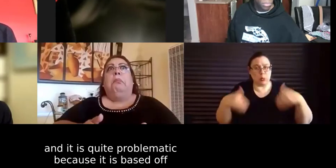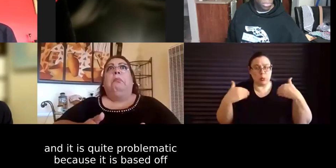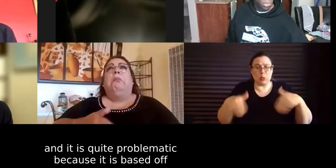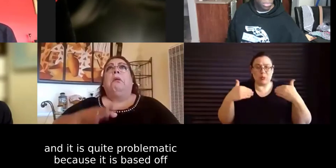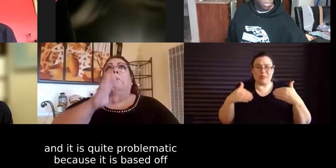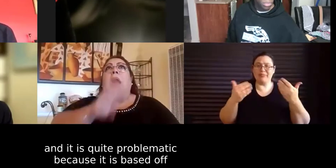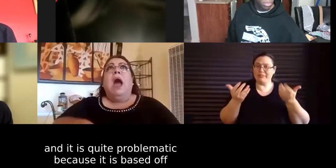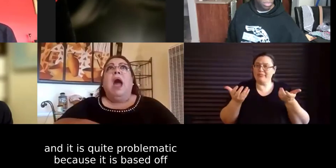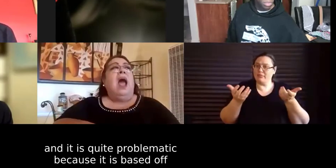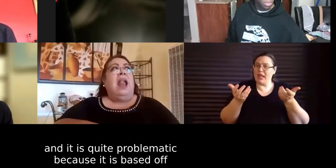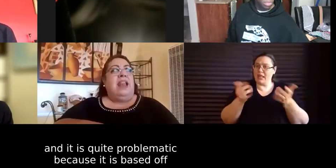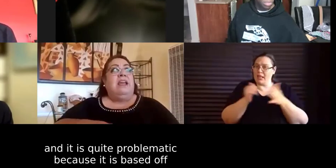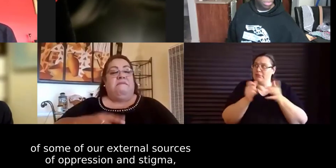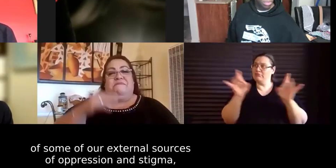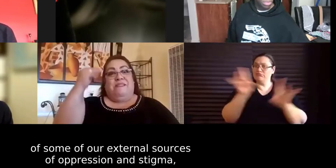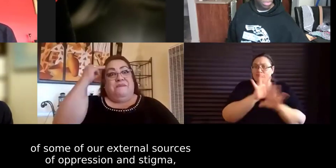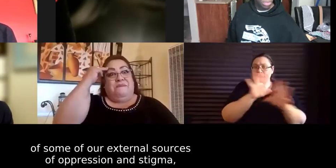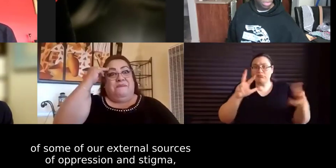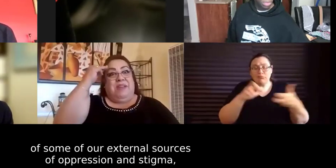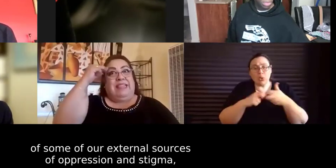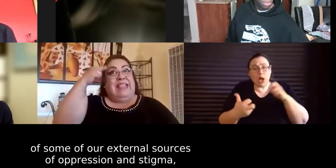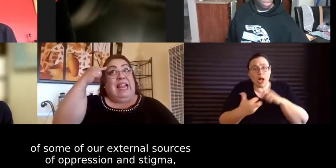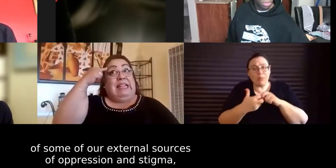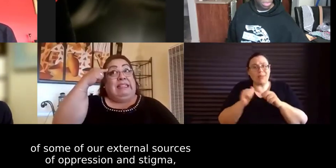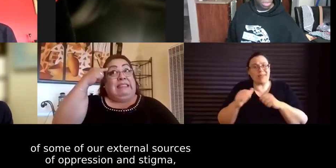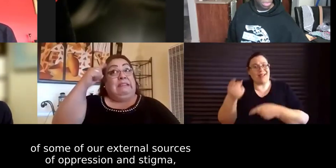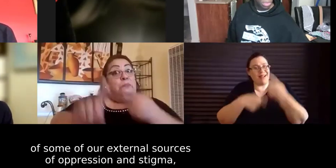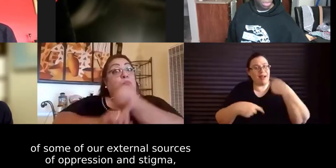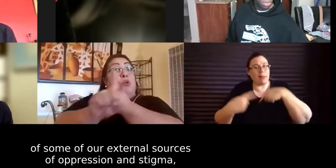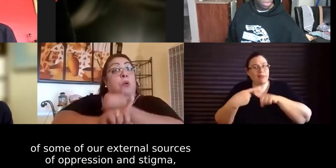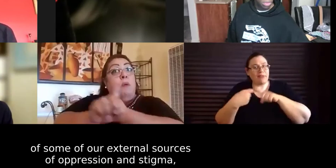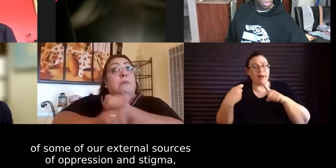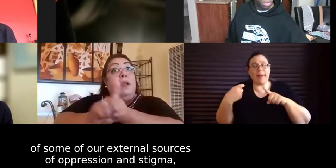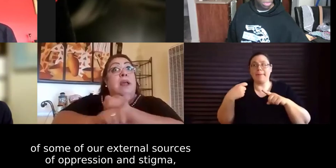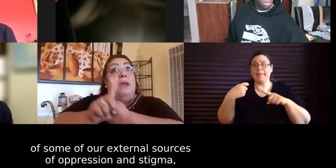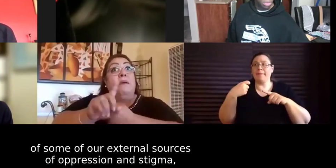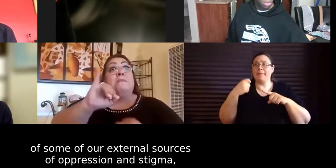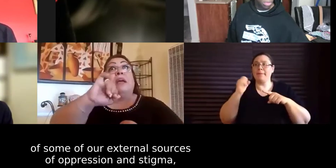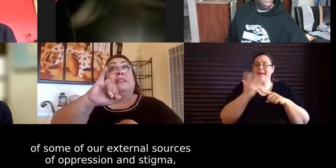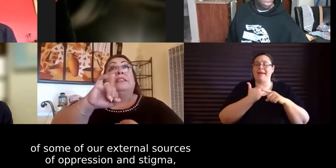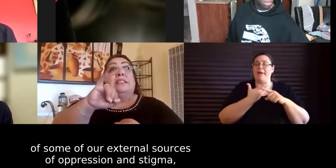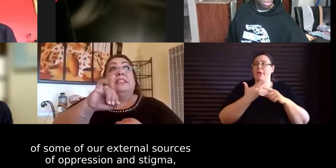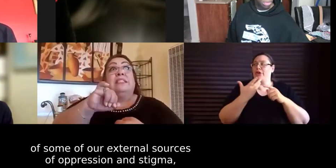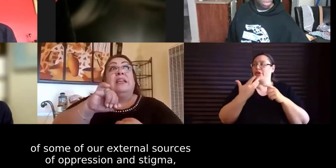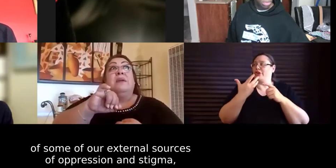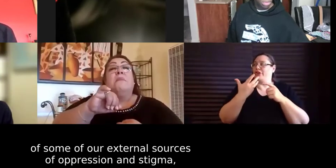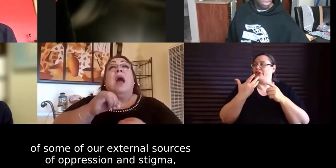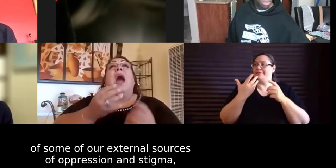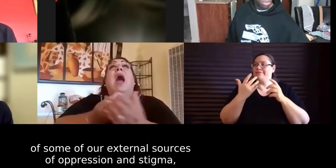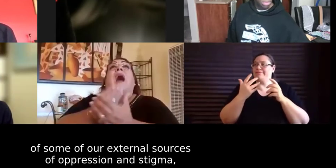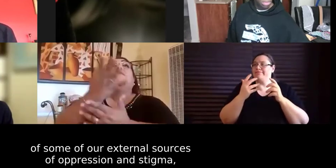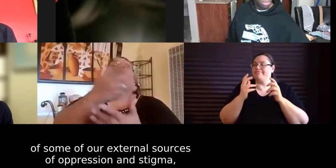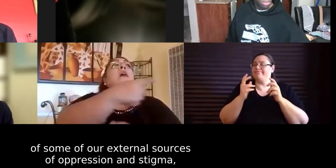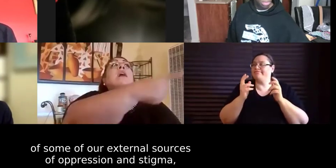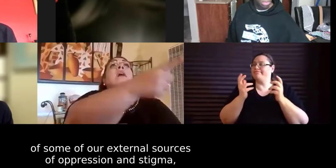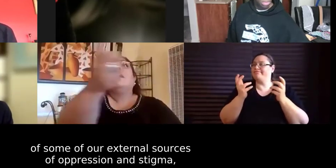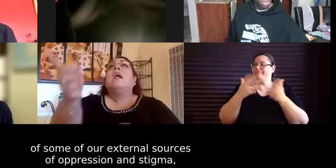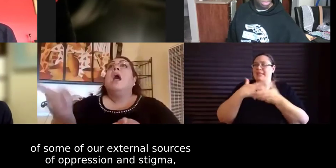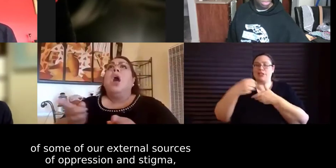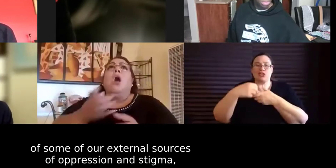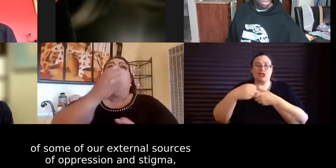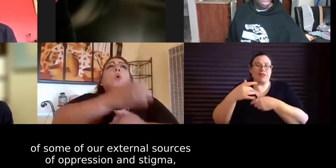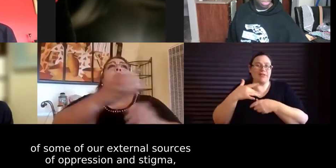quite problematic because it's based off of you know some of our external sources of of oppression